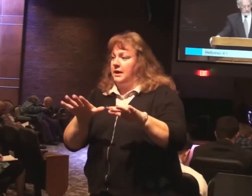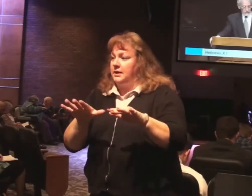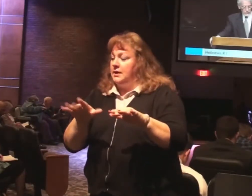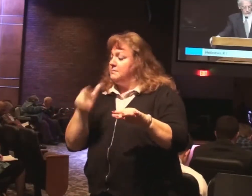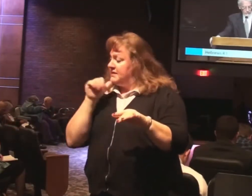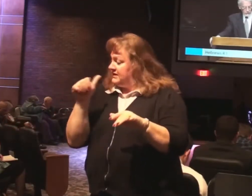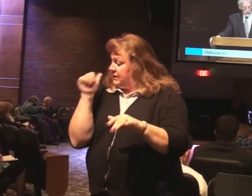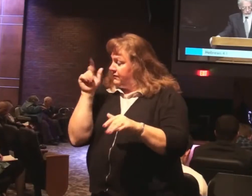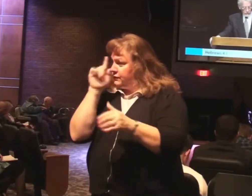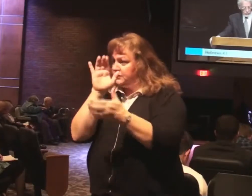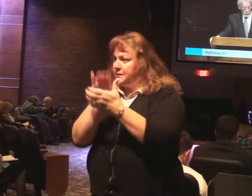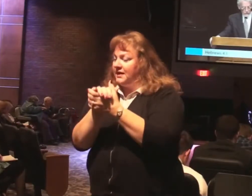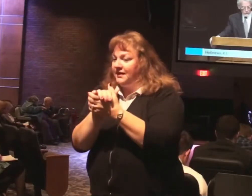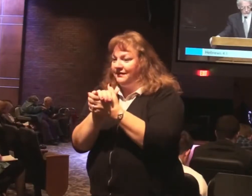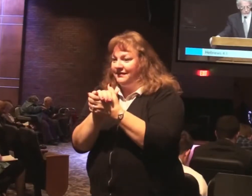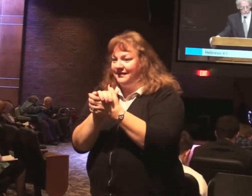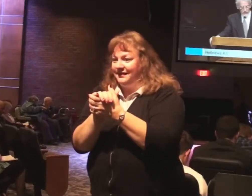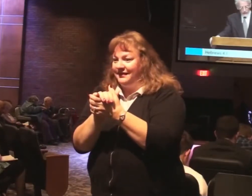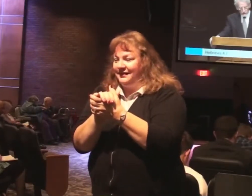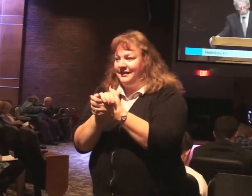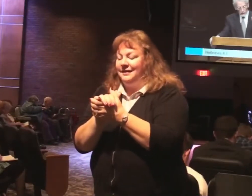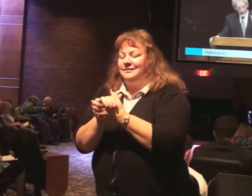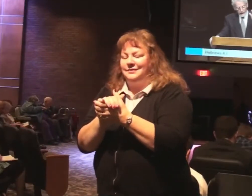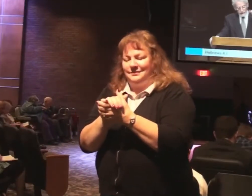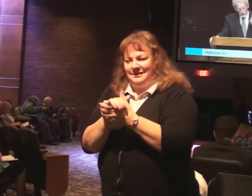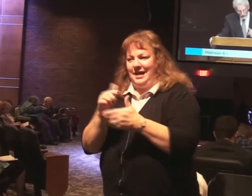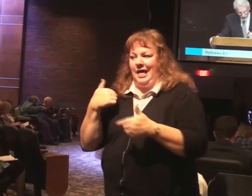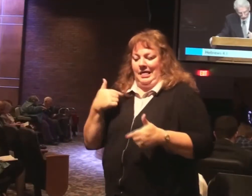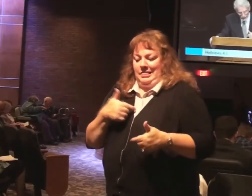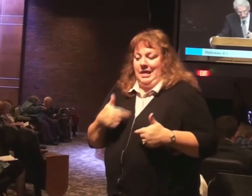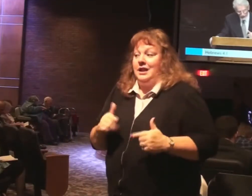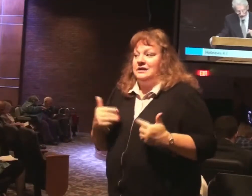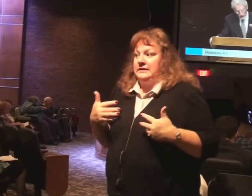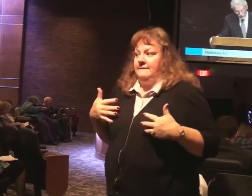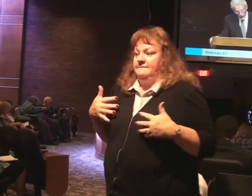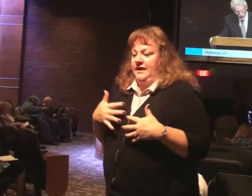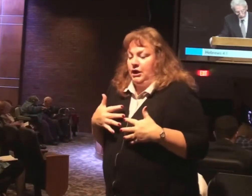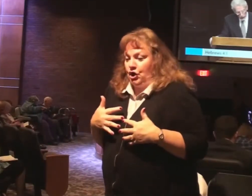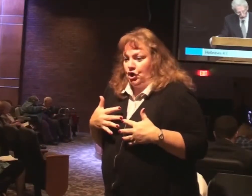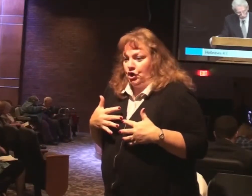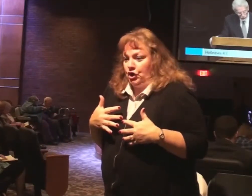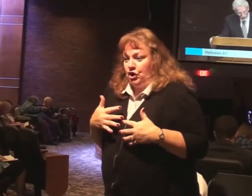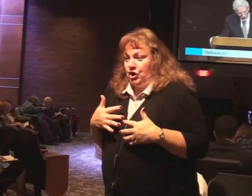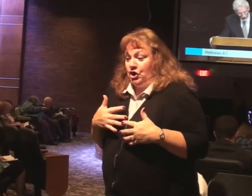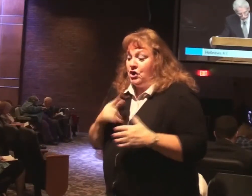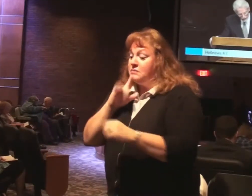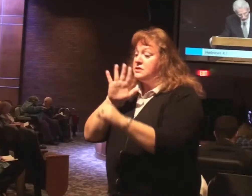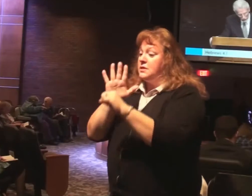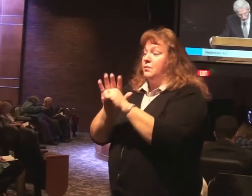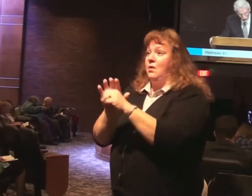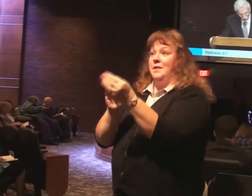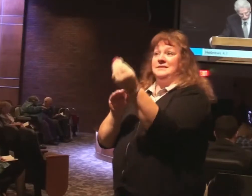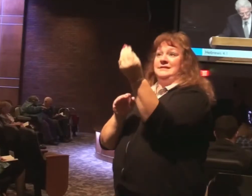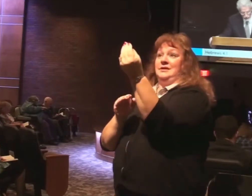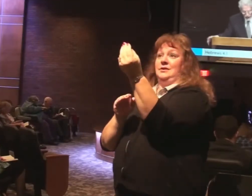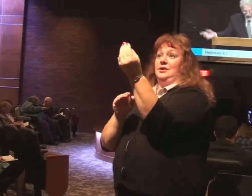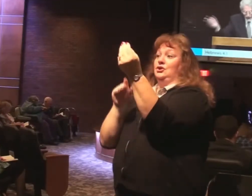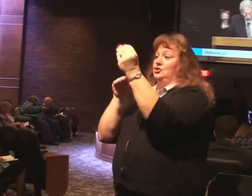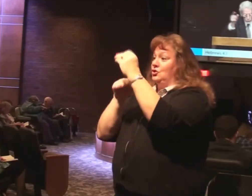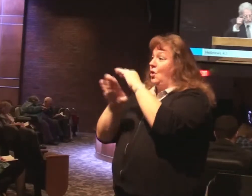it. Chapter 4 verse 1 of Hebrews. Therefore let us fear if while a promise remains of entering his rest any one